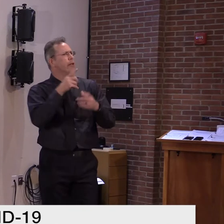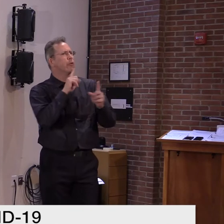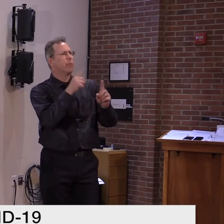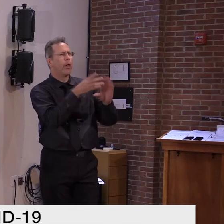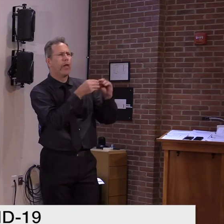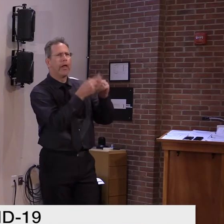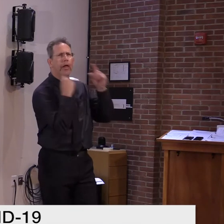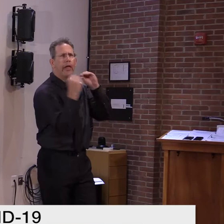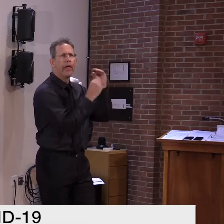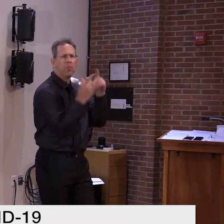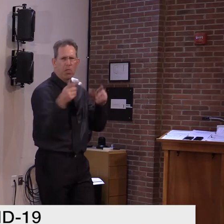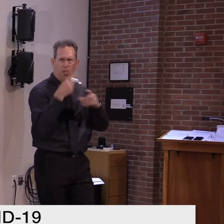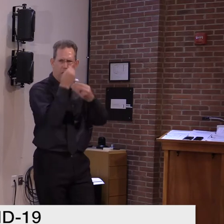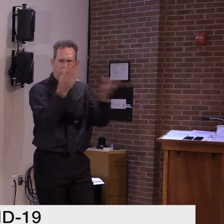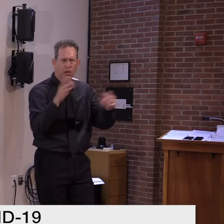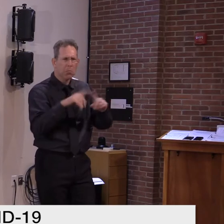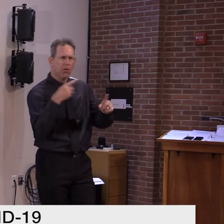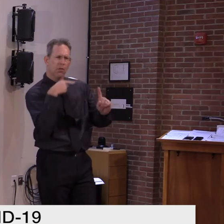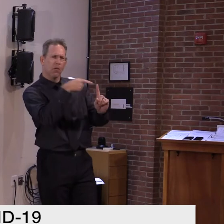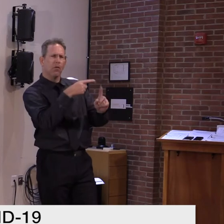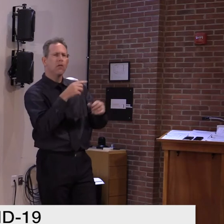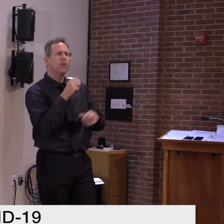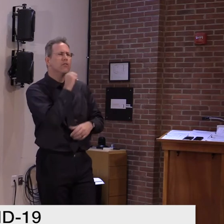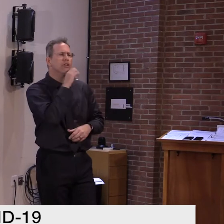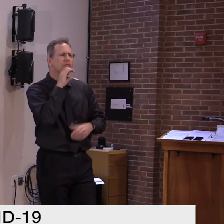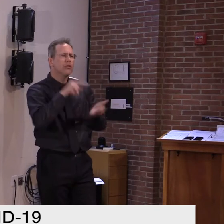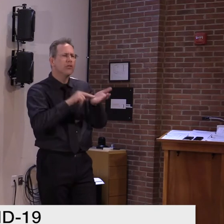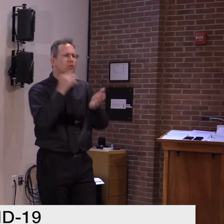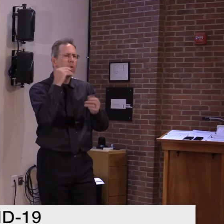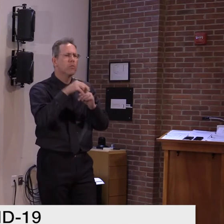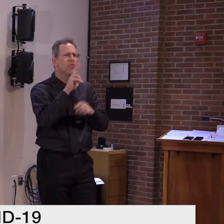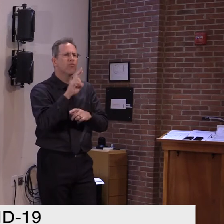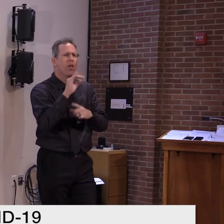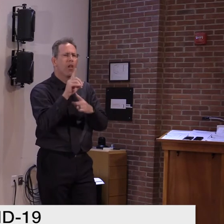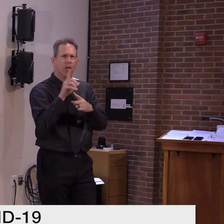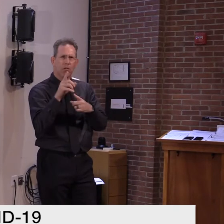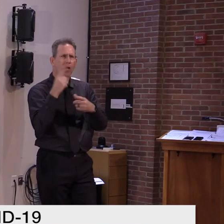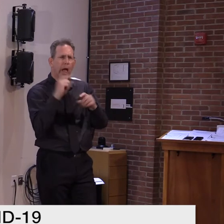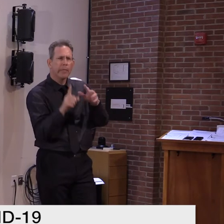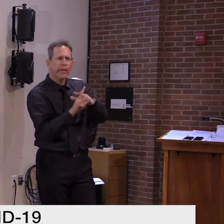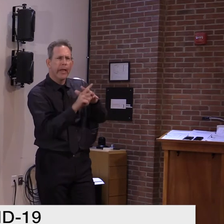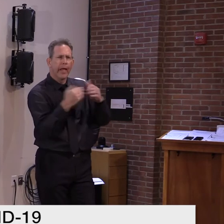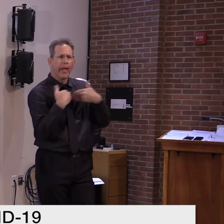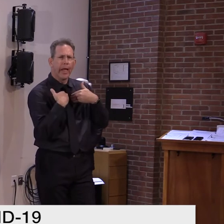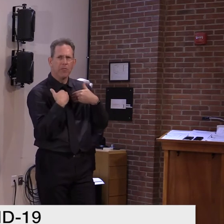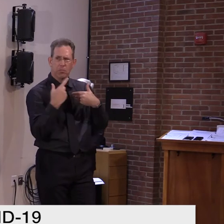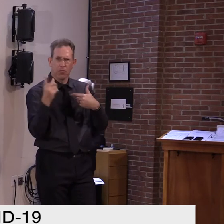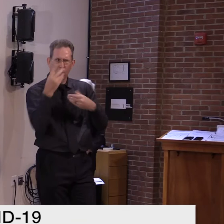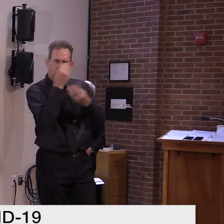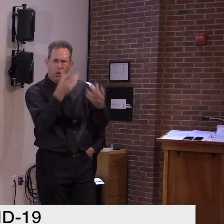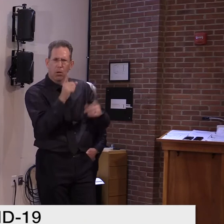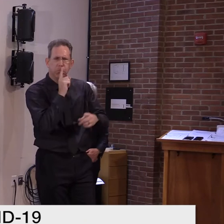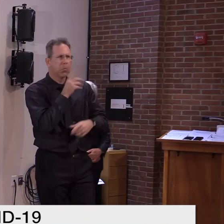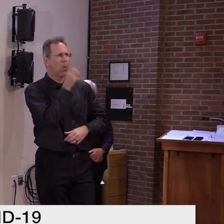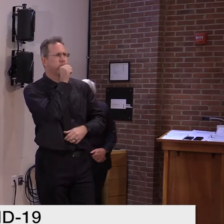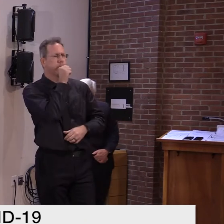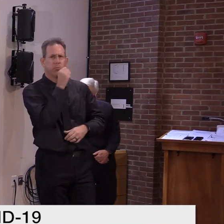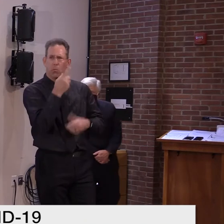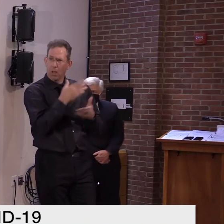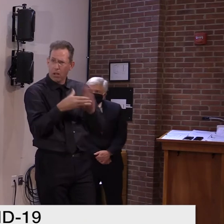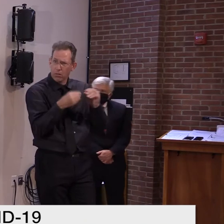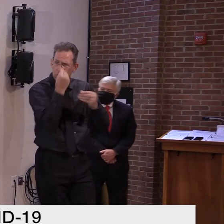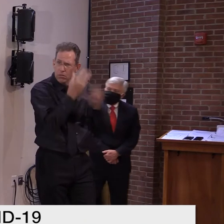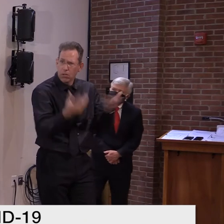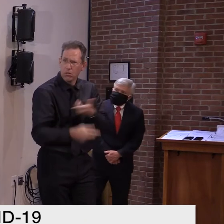Uh, certainly was none of the above. Um, as I've kind of pointed out today, there are so many outbreaks,